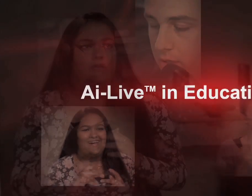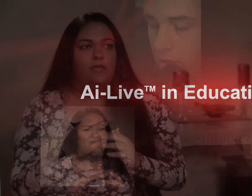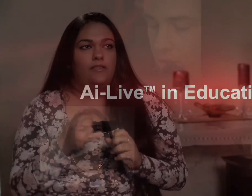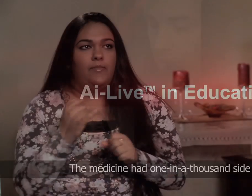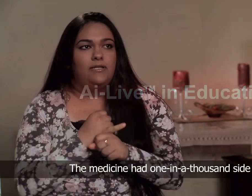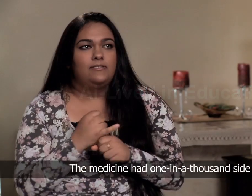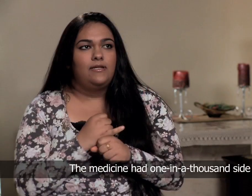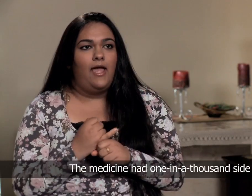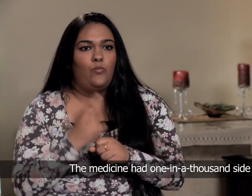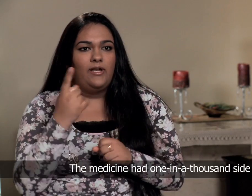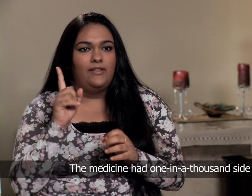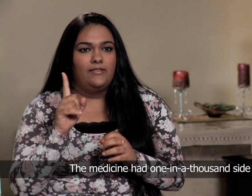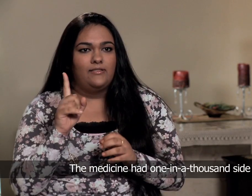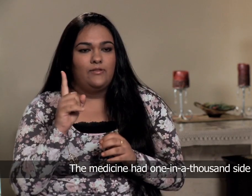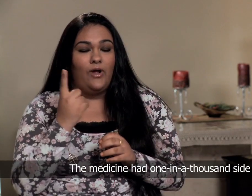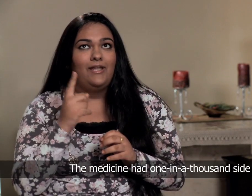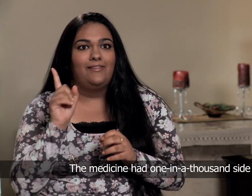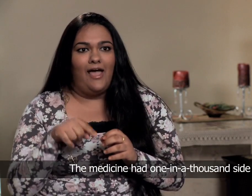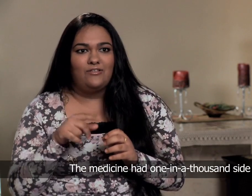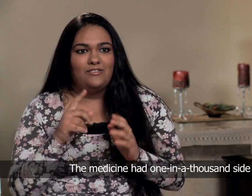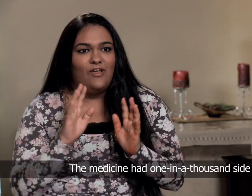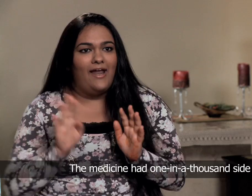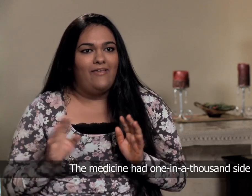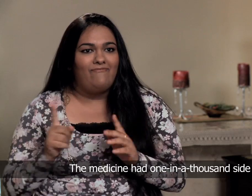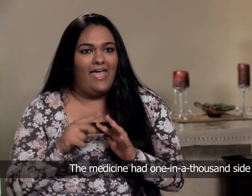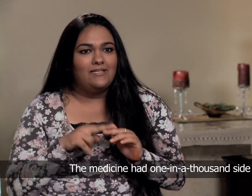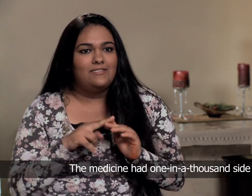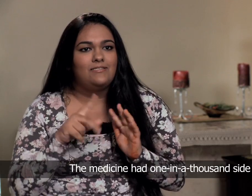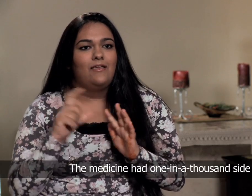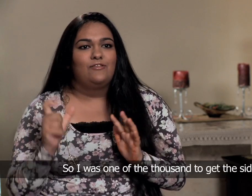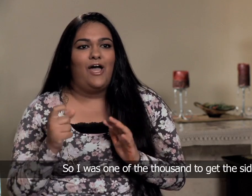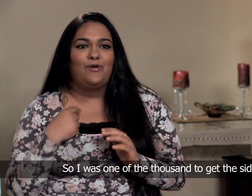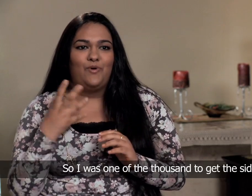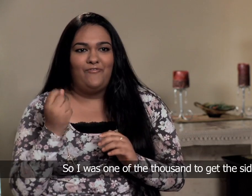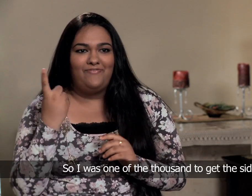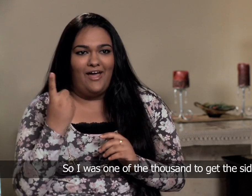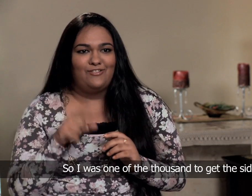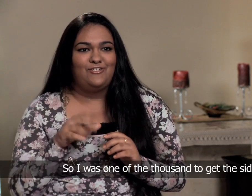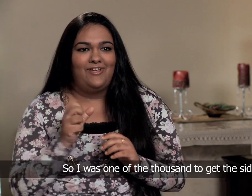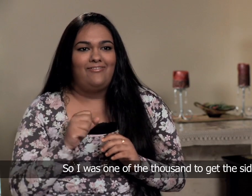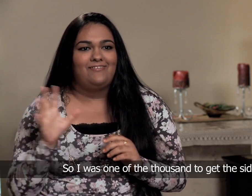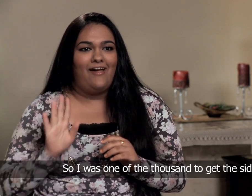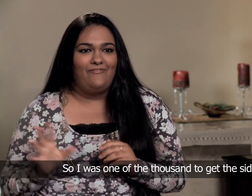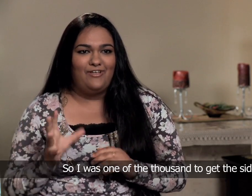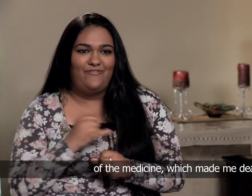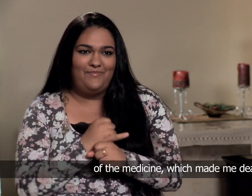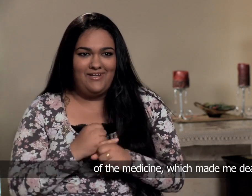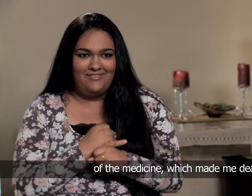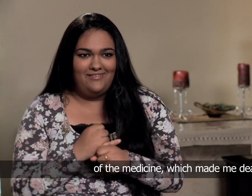The medicine had one in a thousand side effects so I was one of the thousands to get the side effects of the medicine